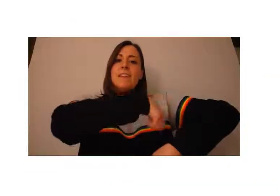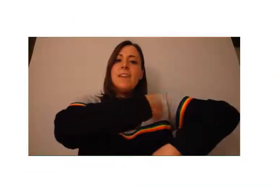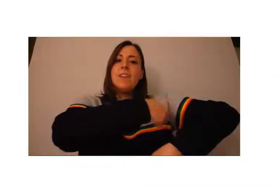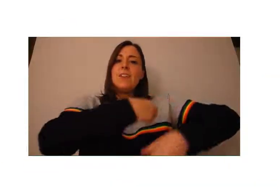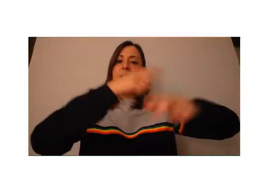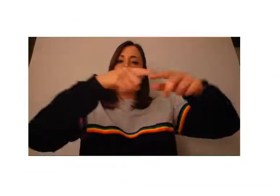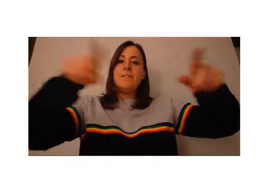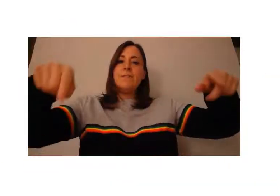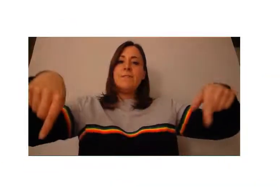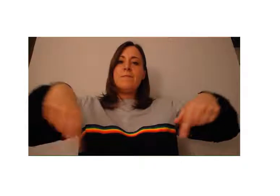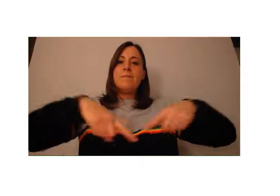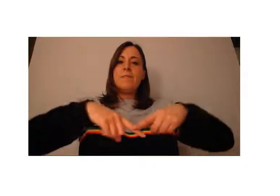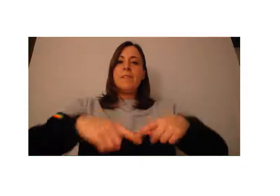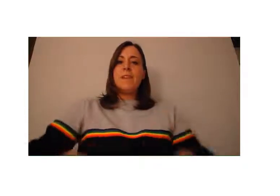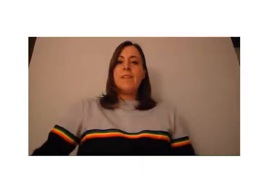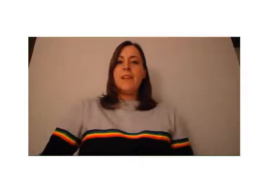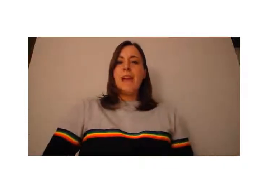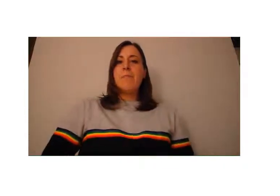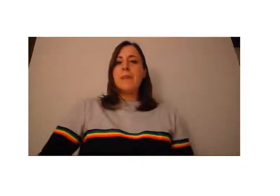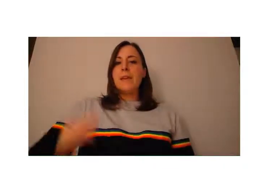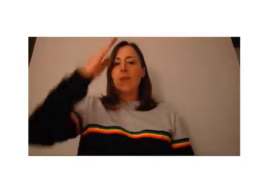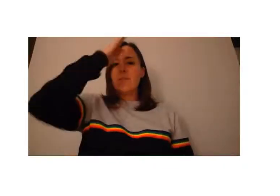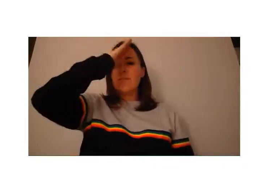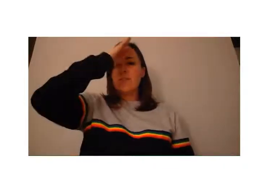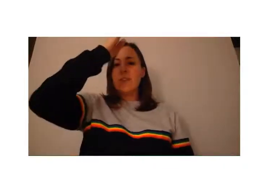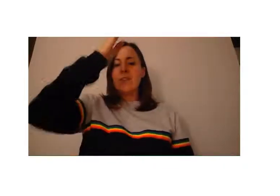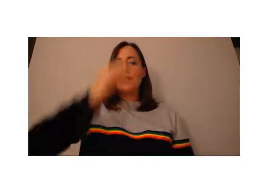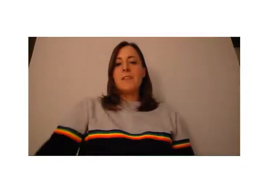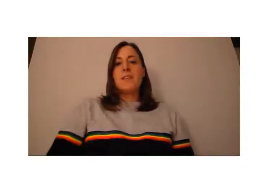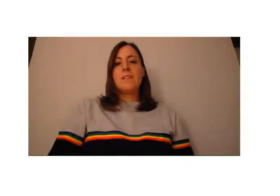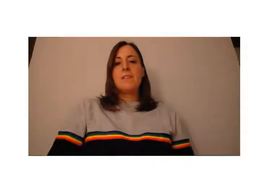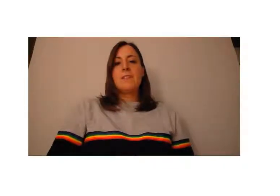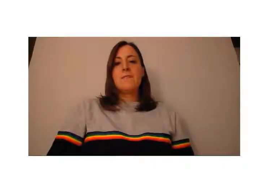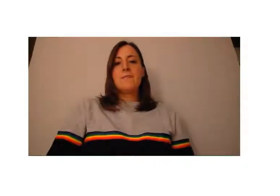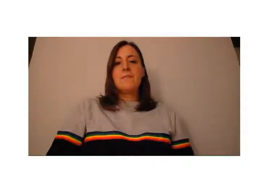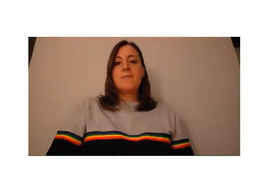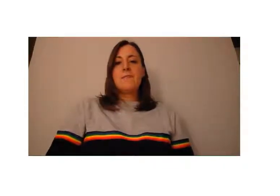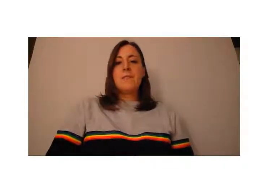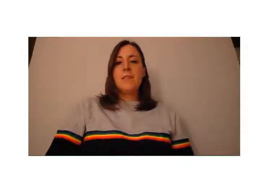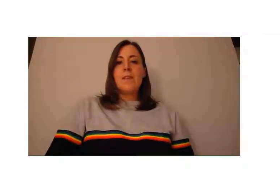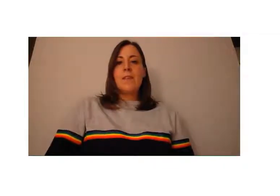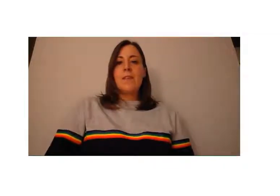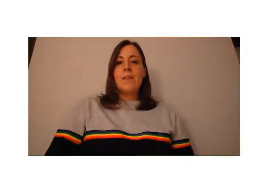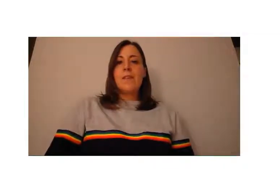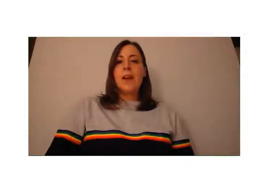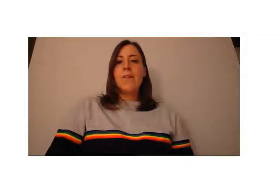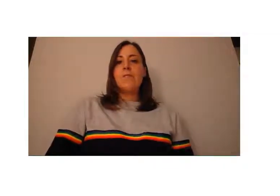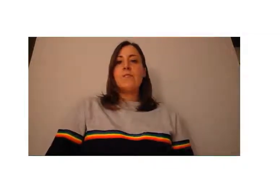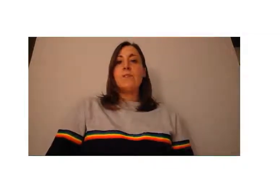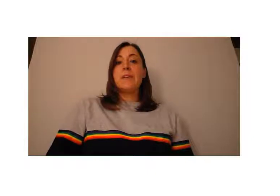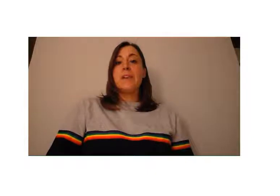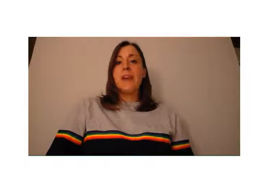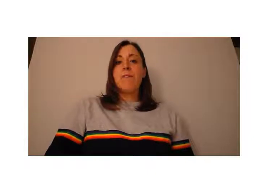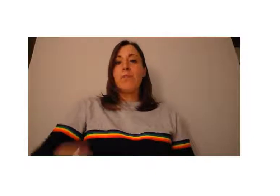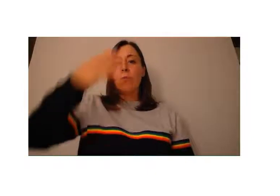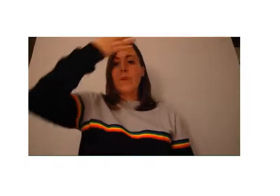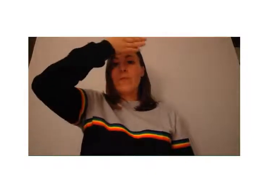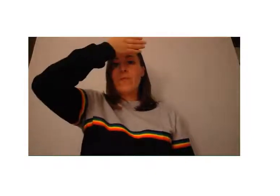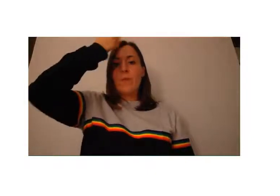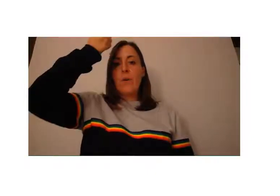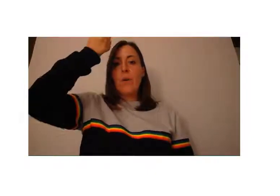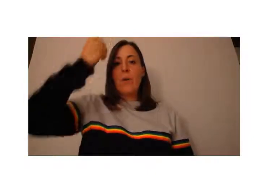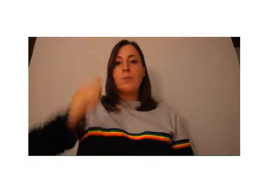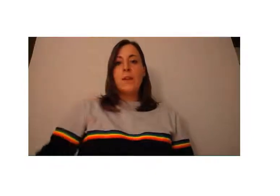In the kitchen there can be lots of dangerous things. You have to be careful